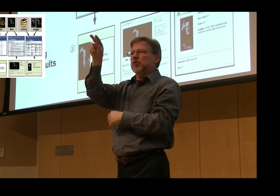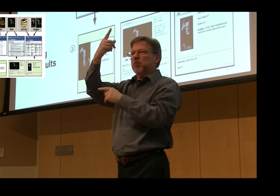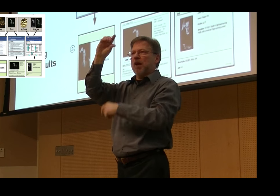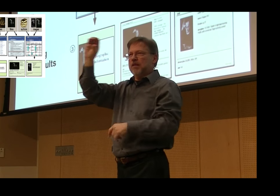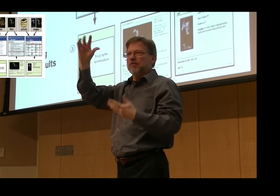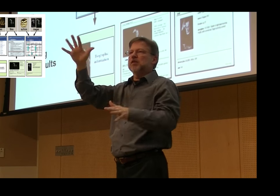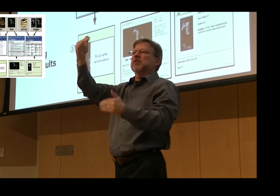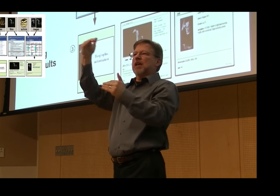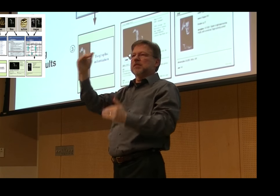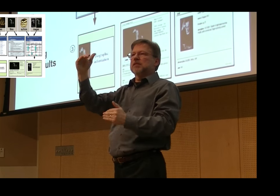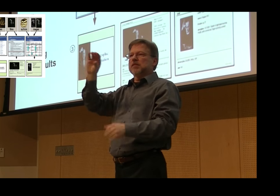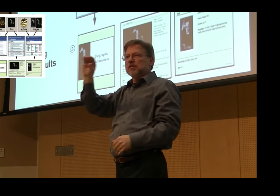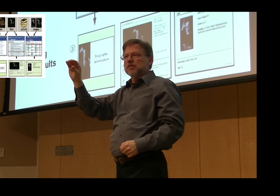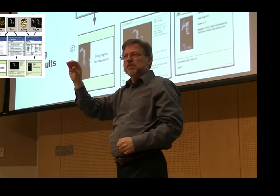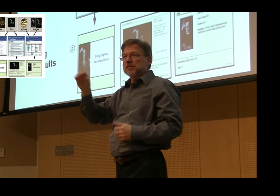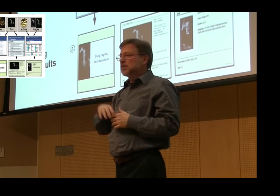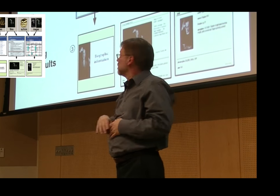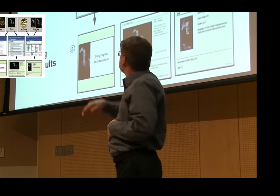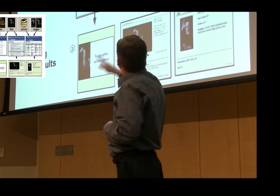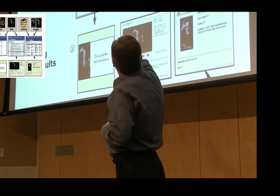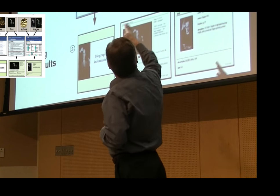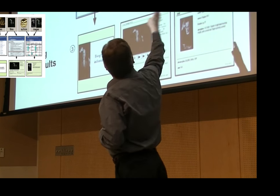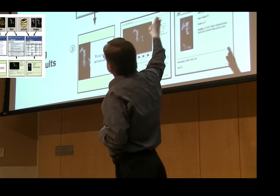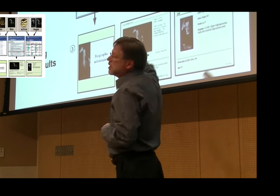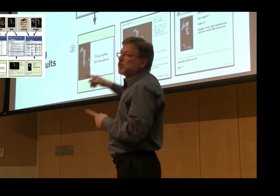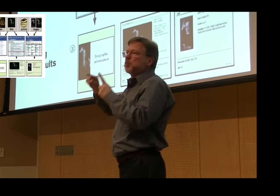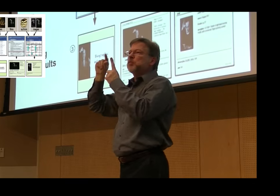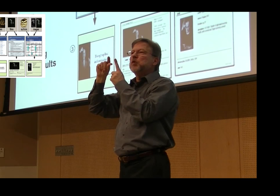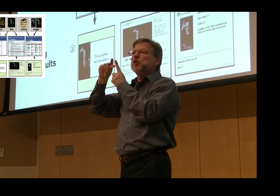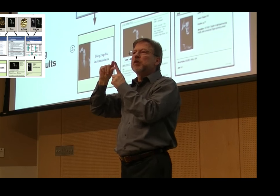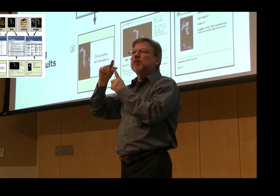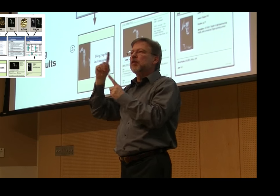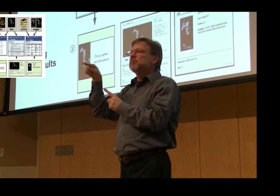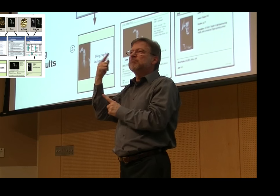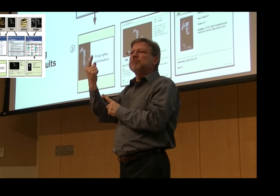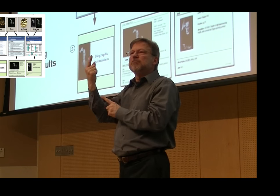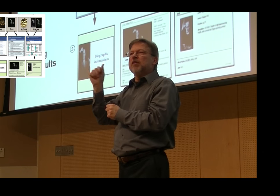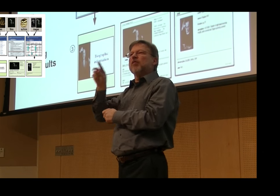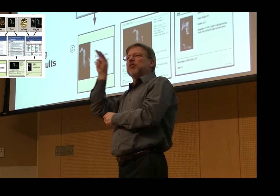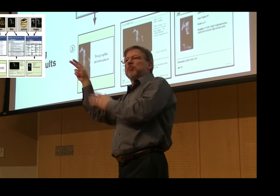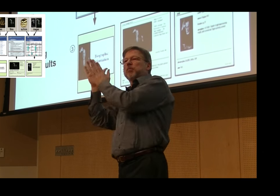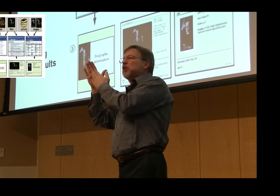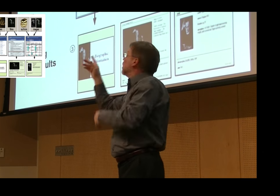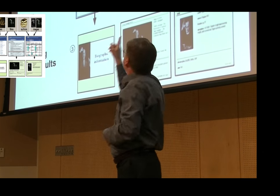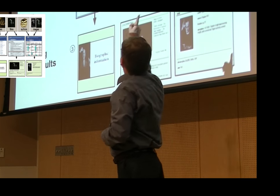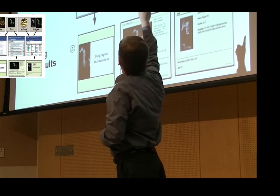The middle representation in the middle row shows the segment by segment